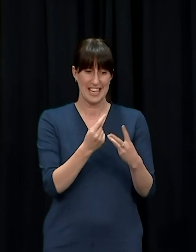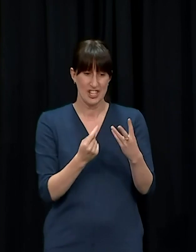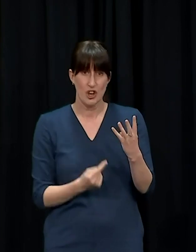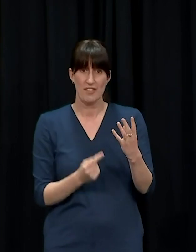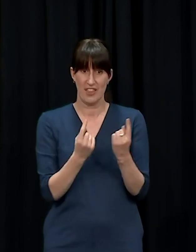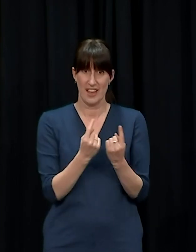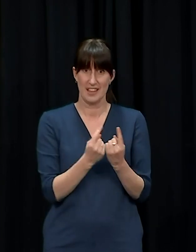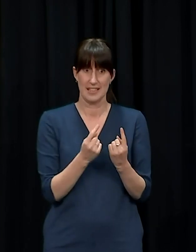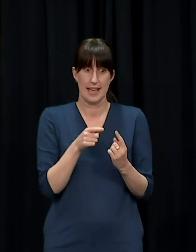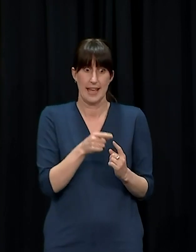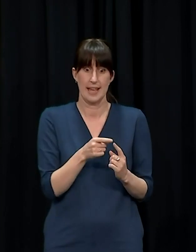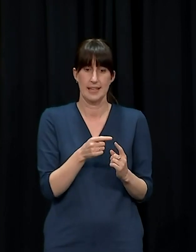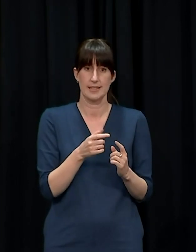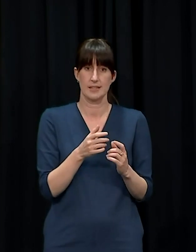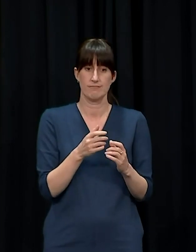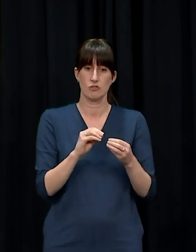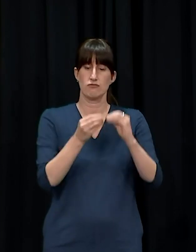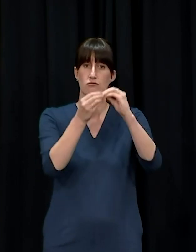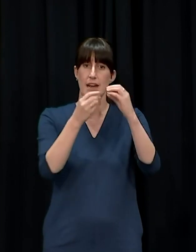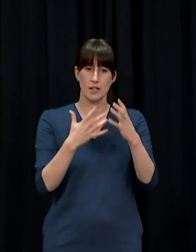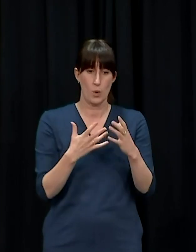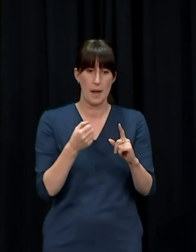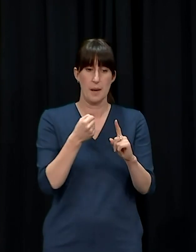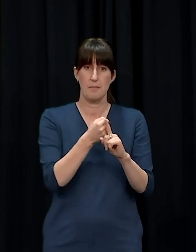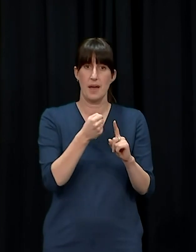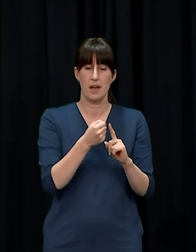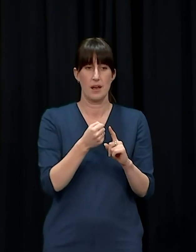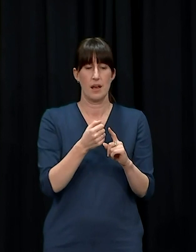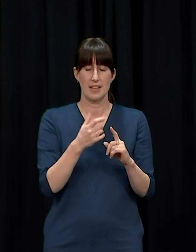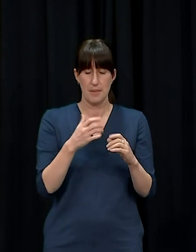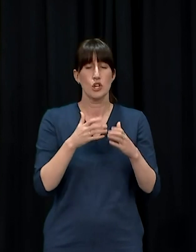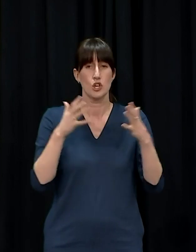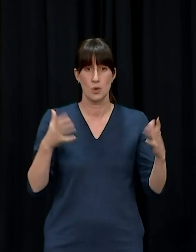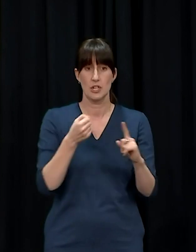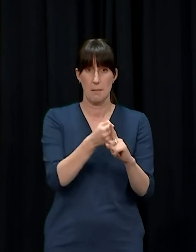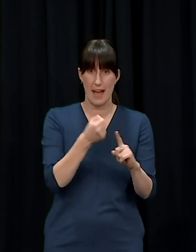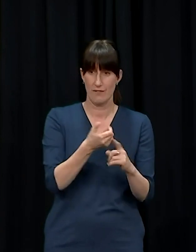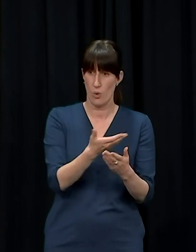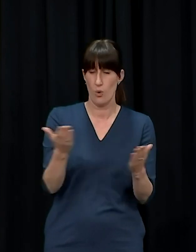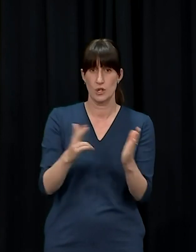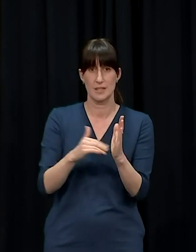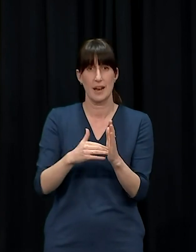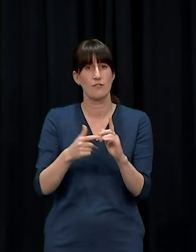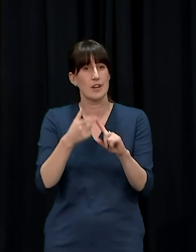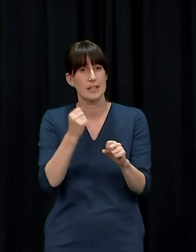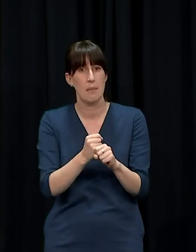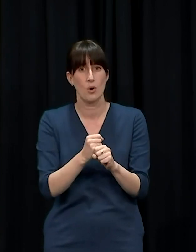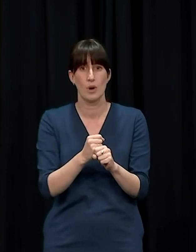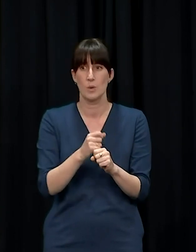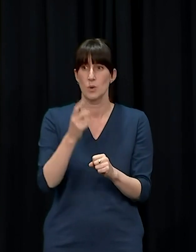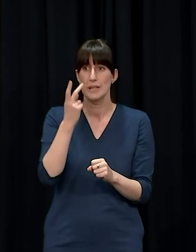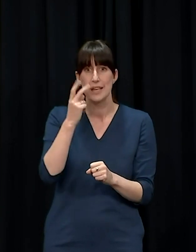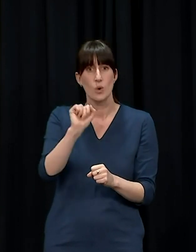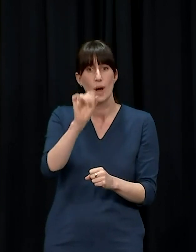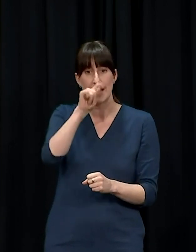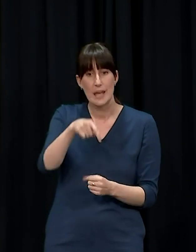of New Zealanders. When people take a look at their KiwiSaver balance, or when New Zealand Superannuation payments come through, or